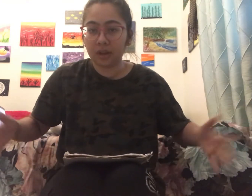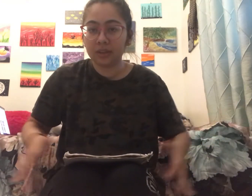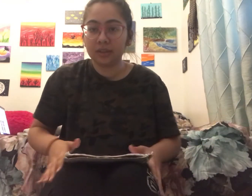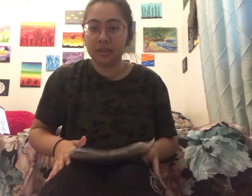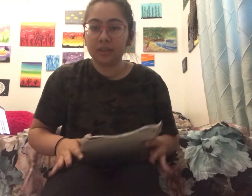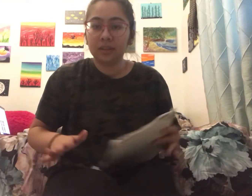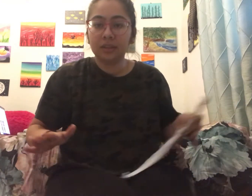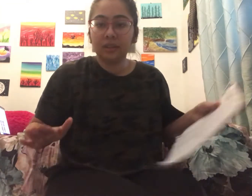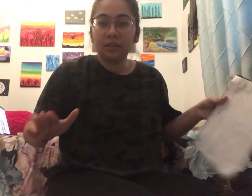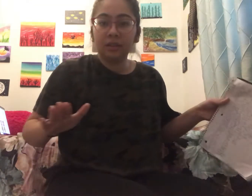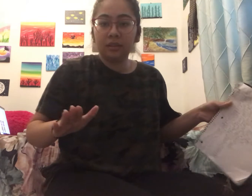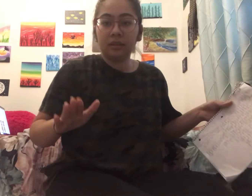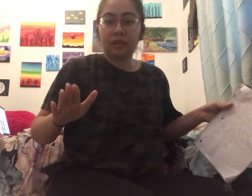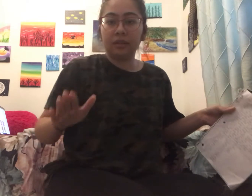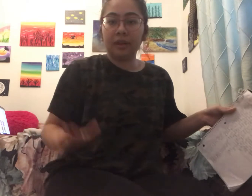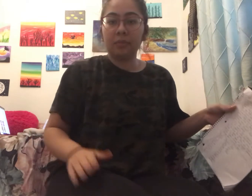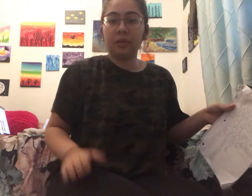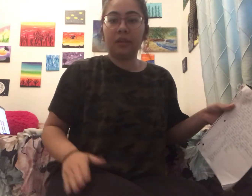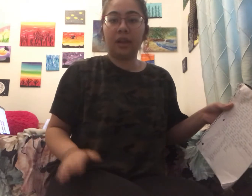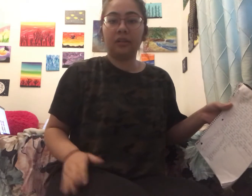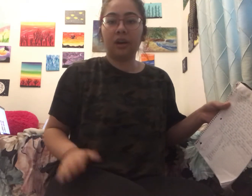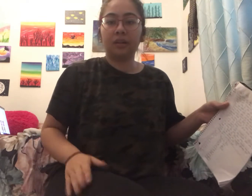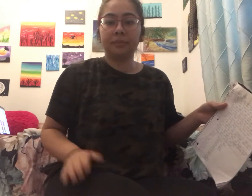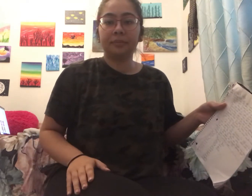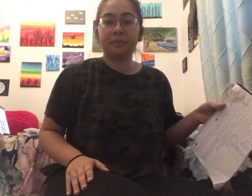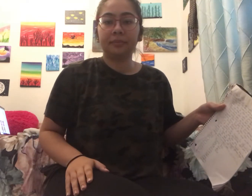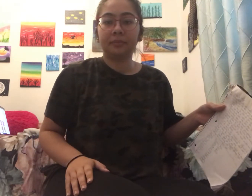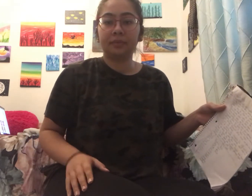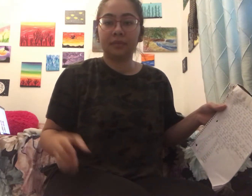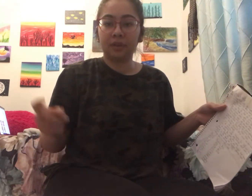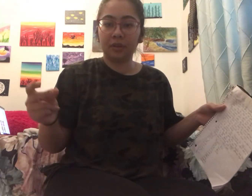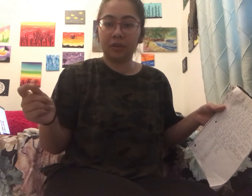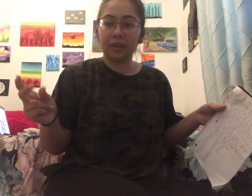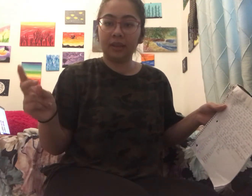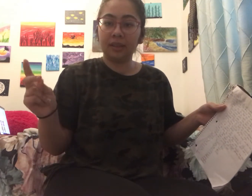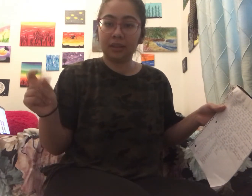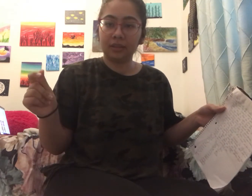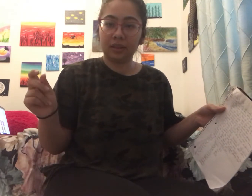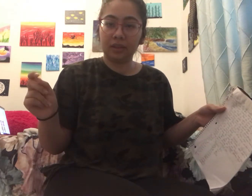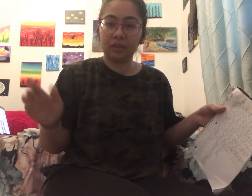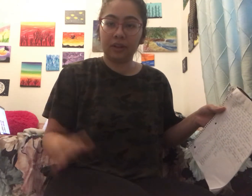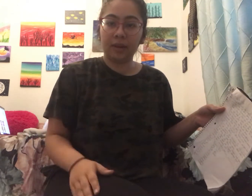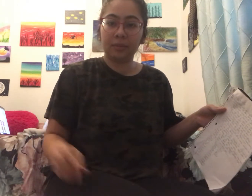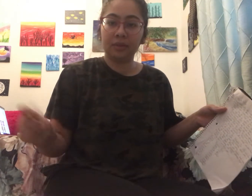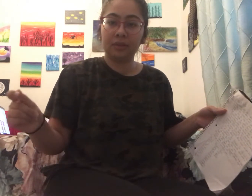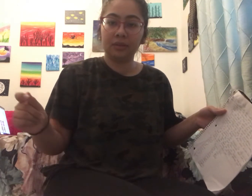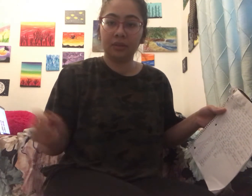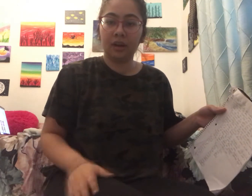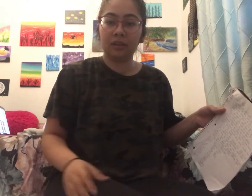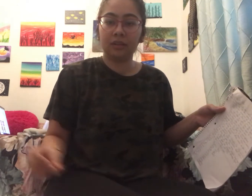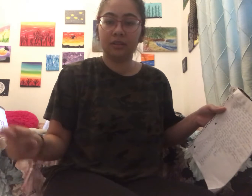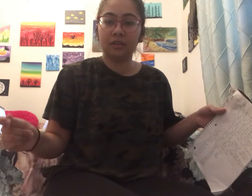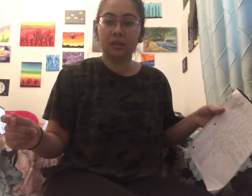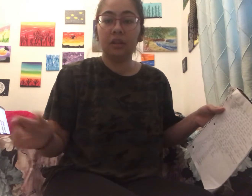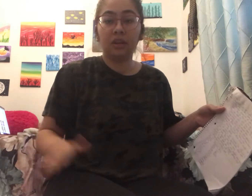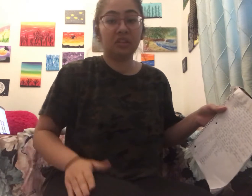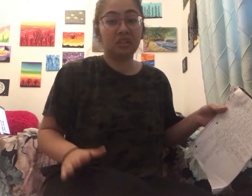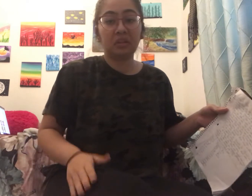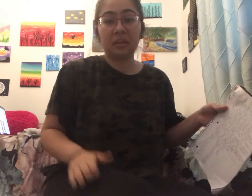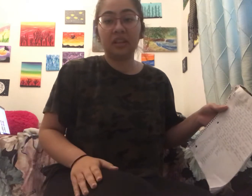so you tap your leg dog and you go like this and then you snap dog you can just go like